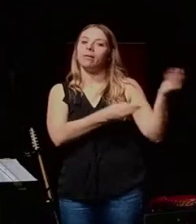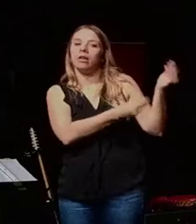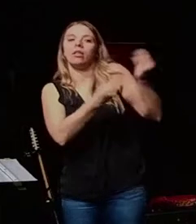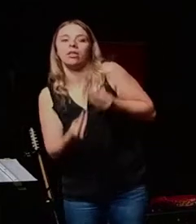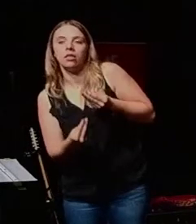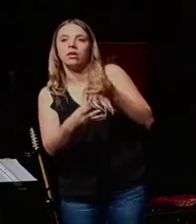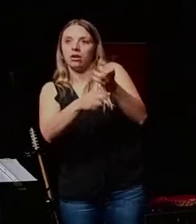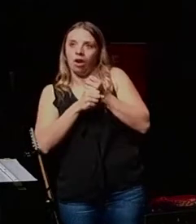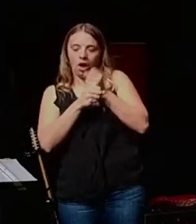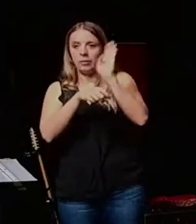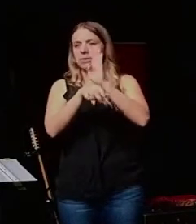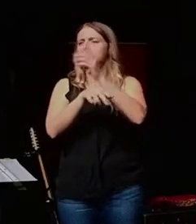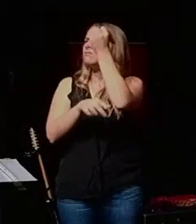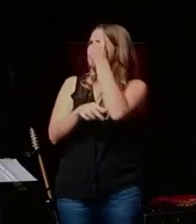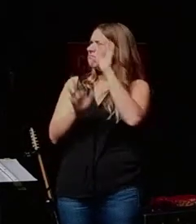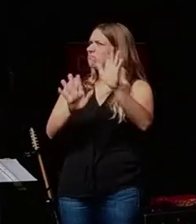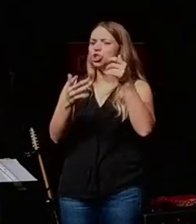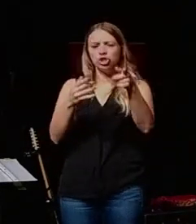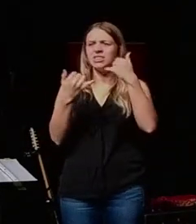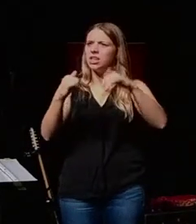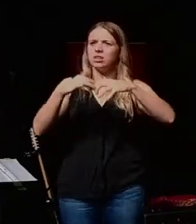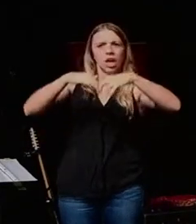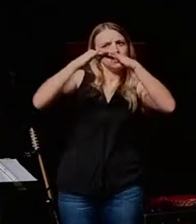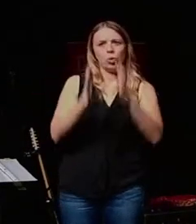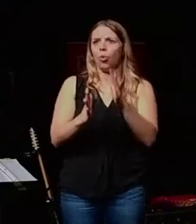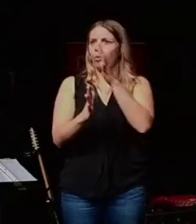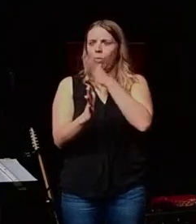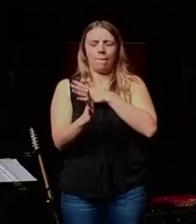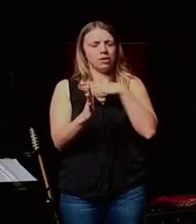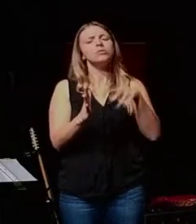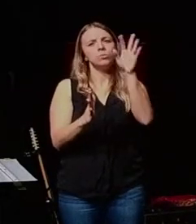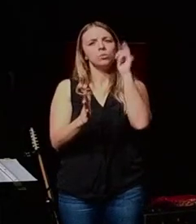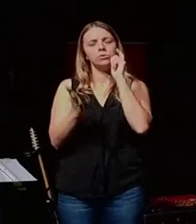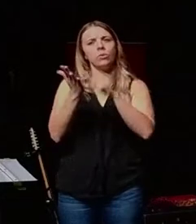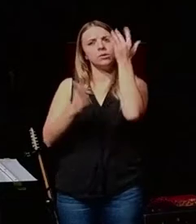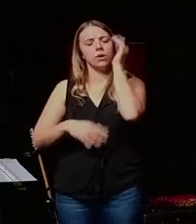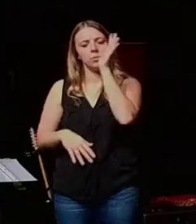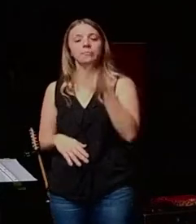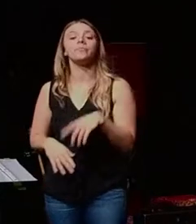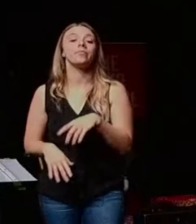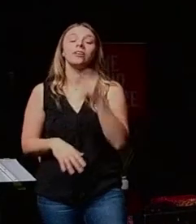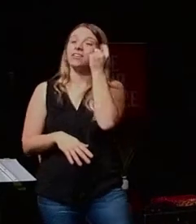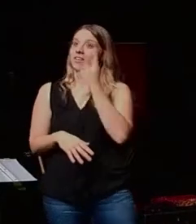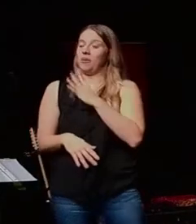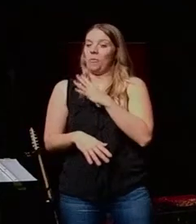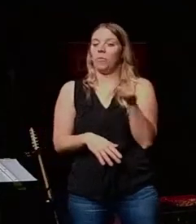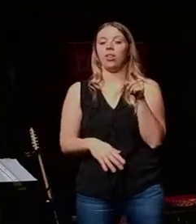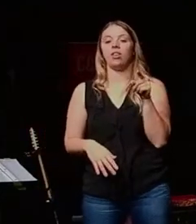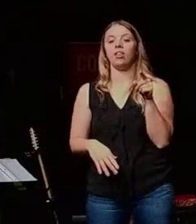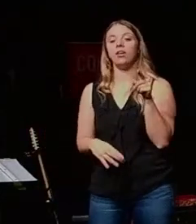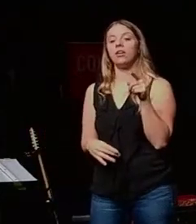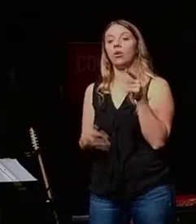Now, this doesn't take away from the entrepreneurial spirit of this woman, and you will see why in a second. But the cool thing about who she was and